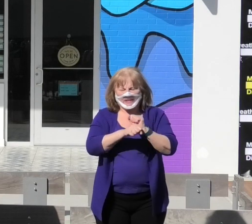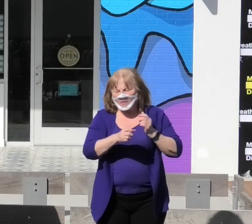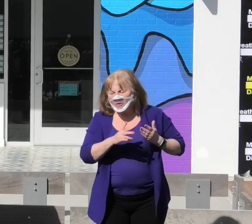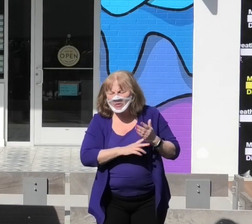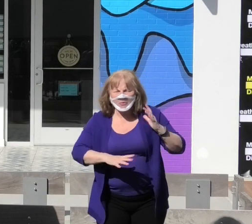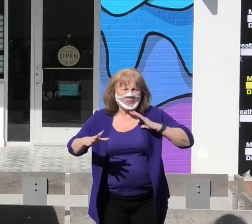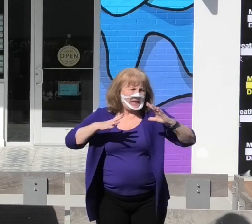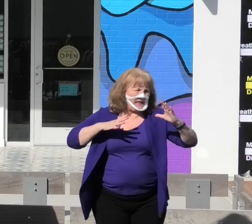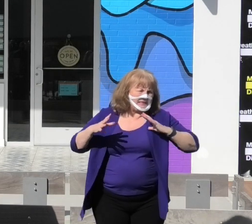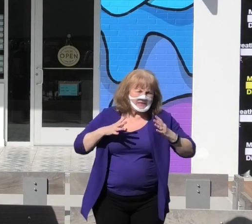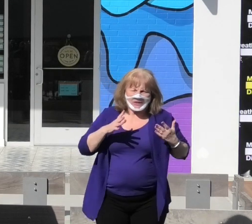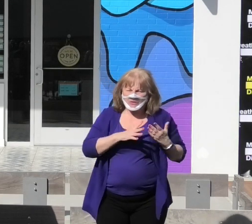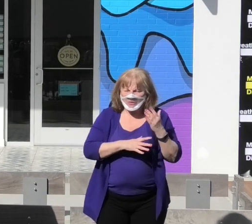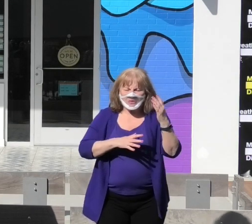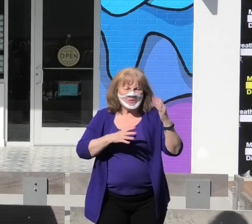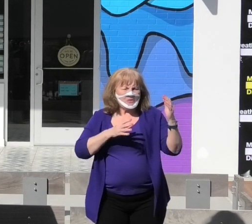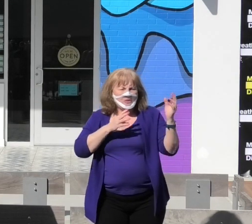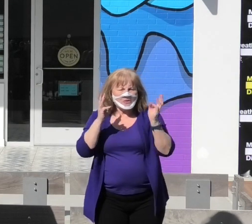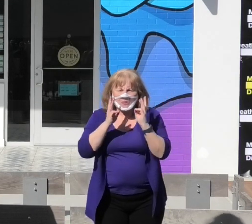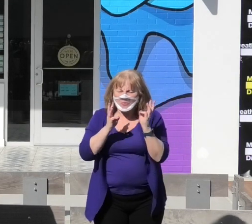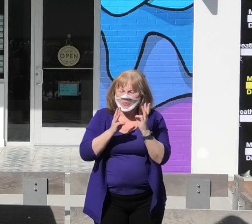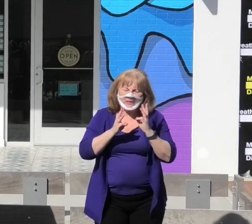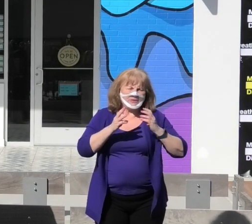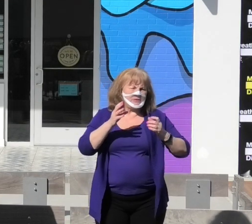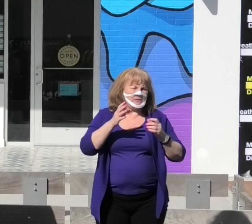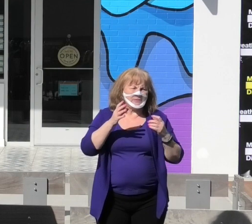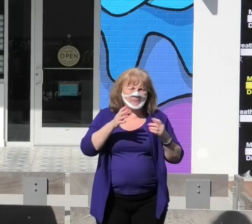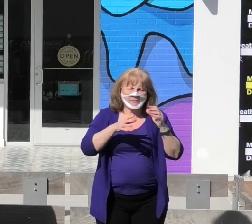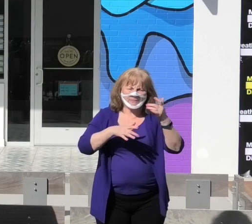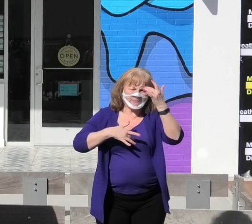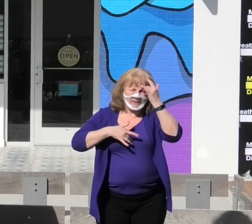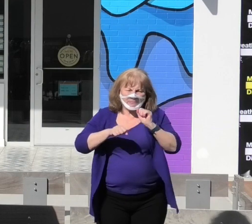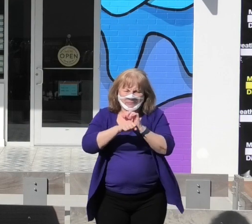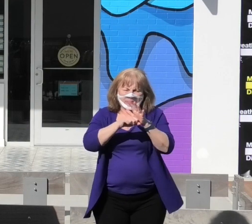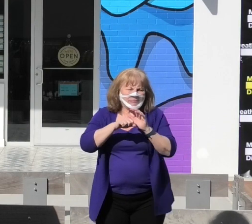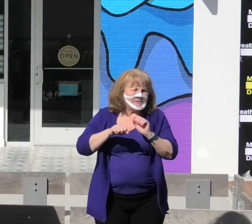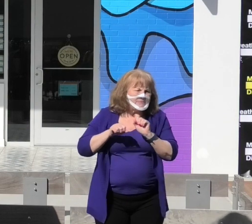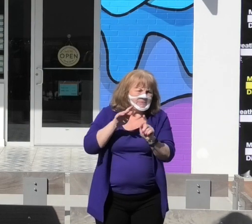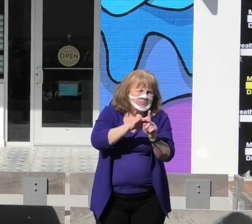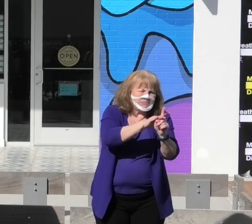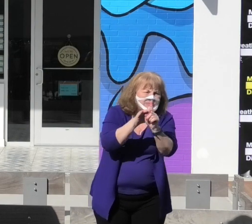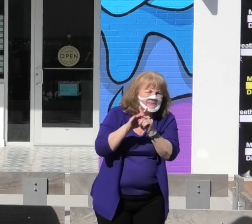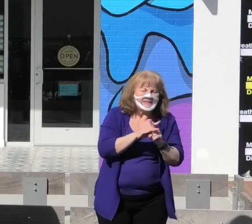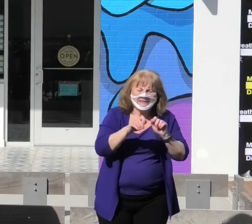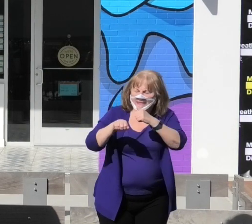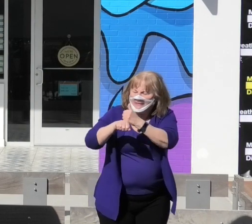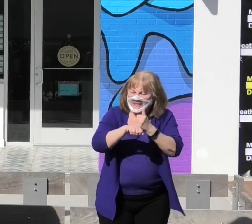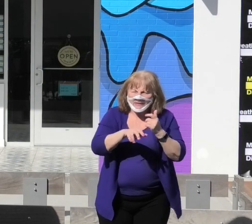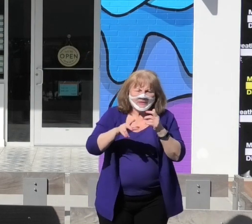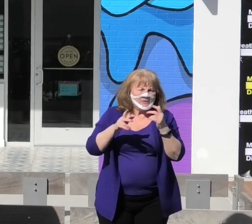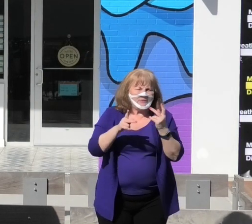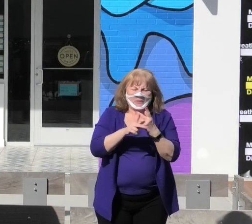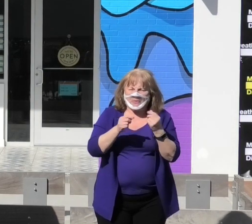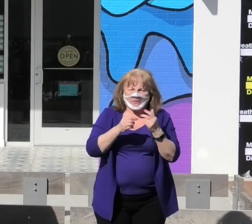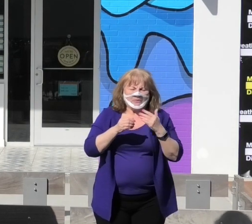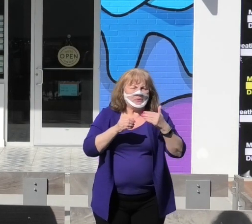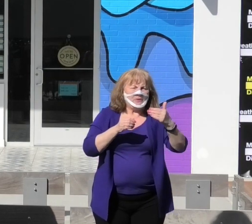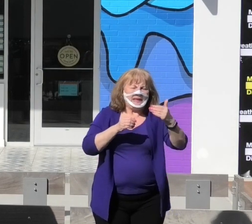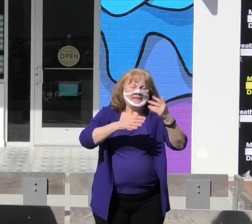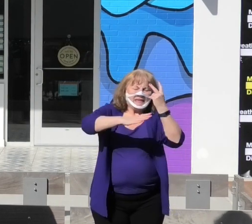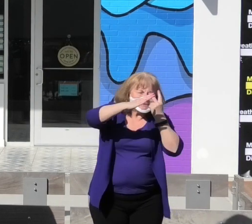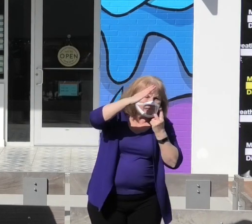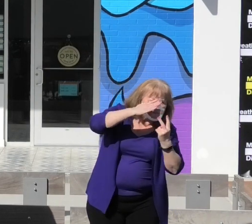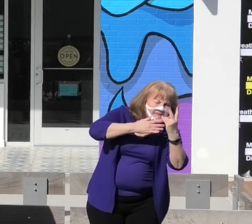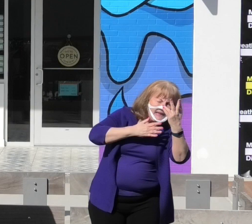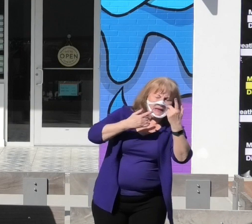holidays and the winter surge of cases to lay out what is needed to emerge on the other side of this pandemic